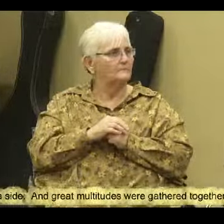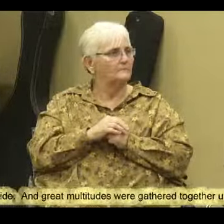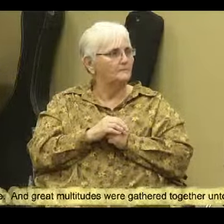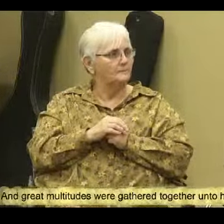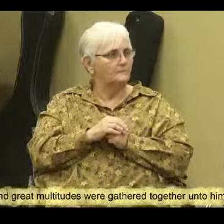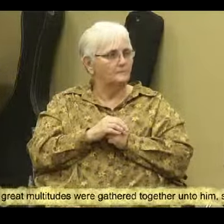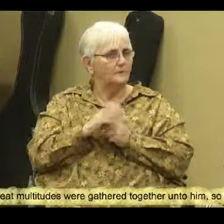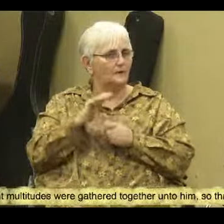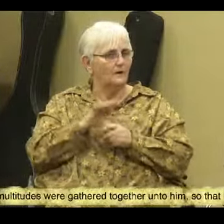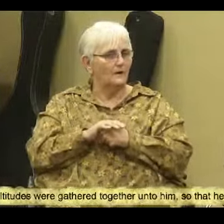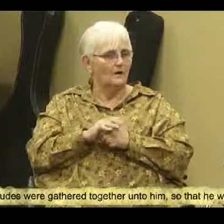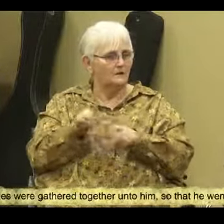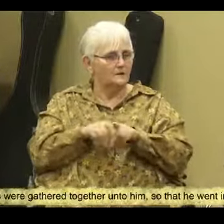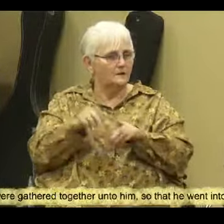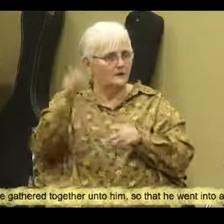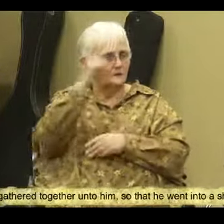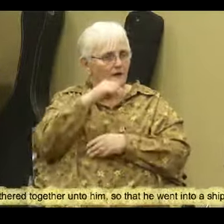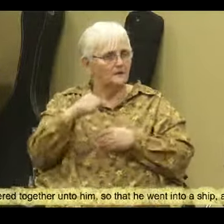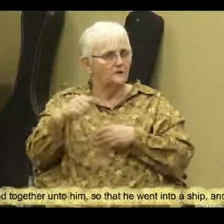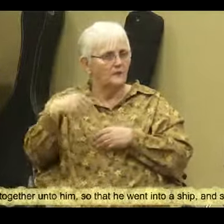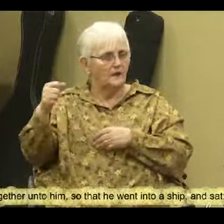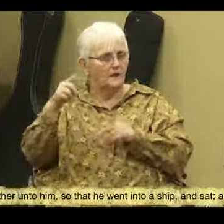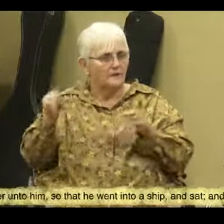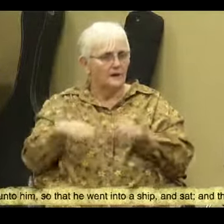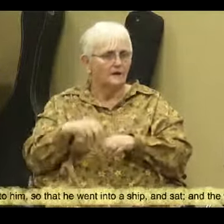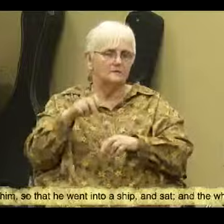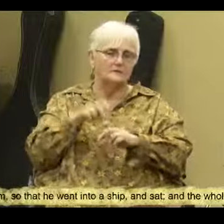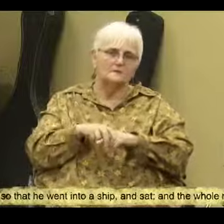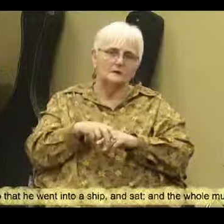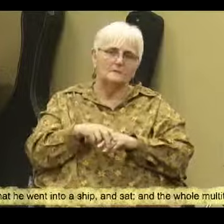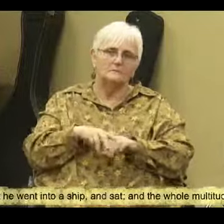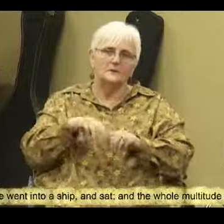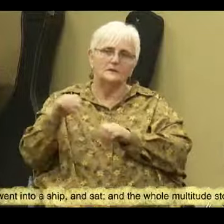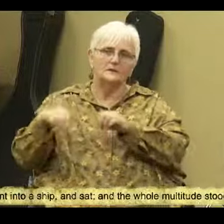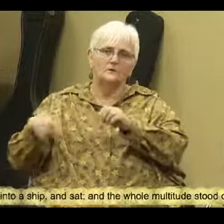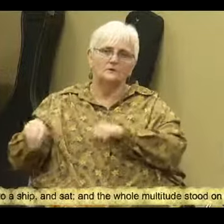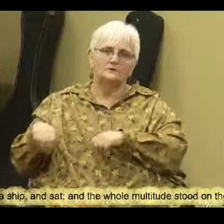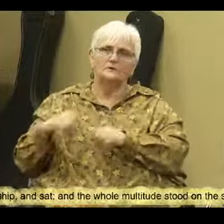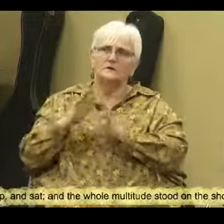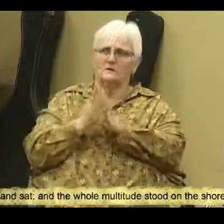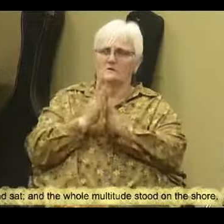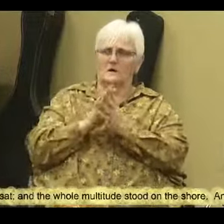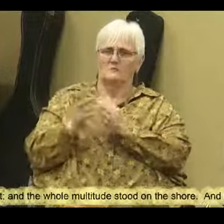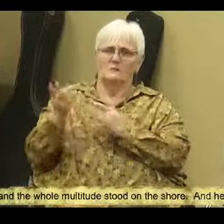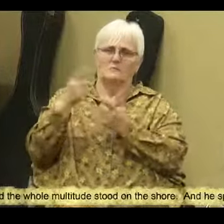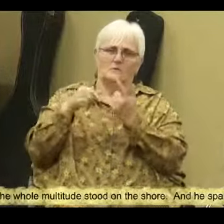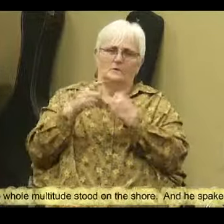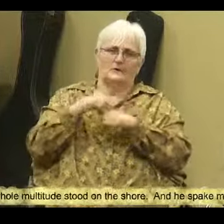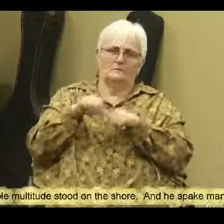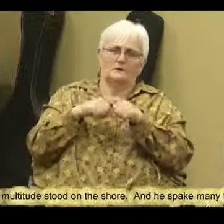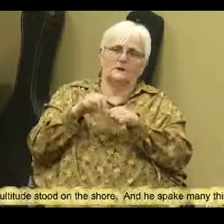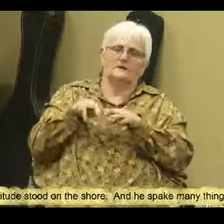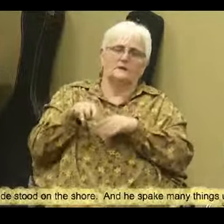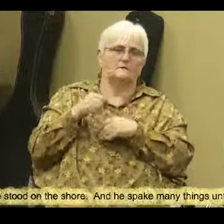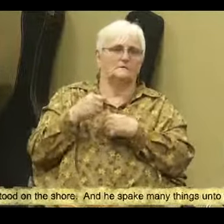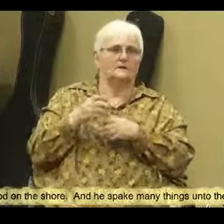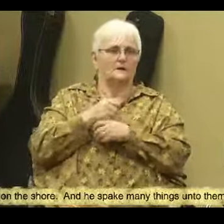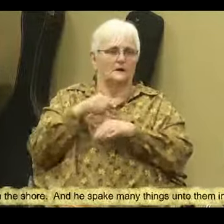On the same day, Jesus went out of the house and sat by the sea. The great multitudes were gathered together to him so that he got into a boat and